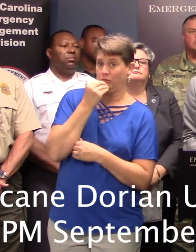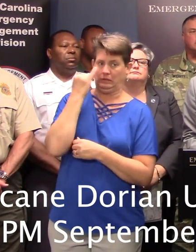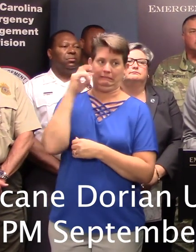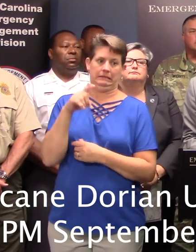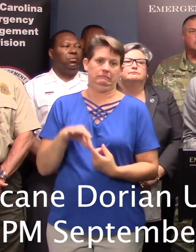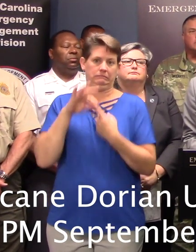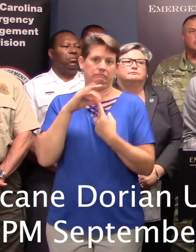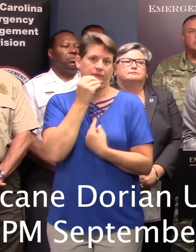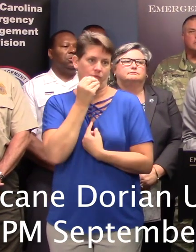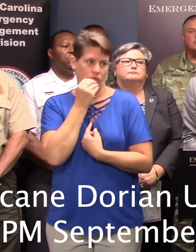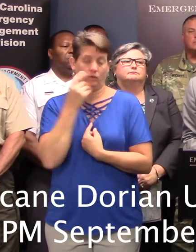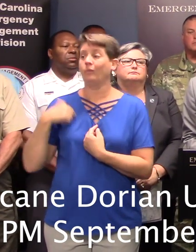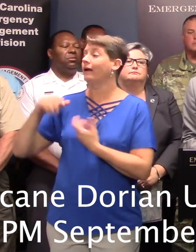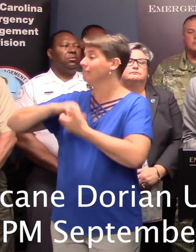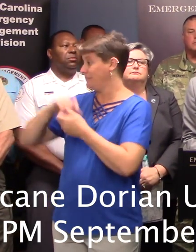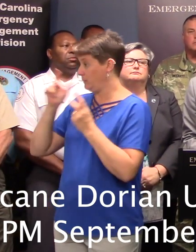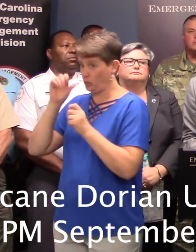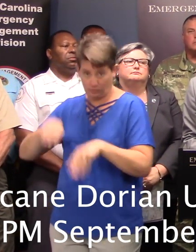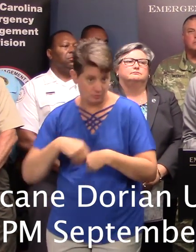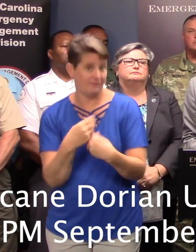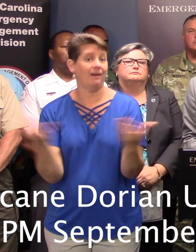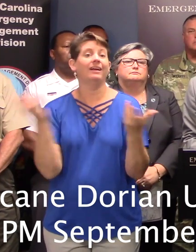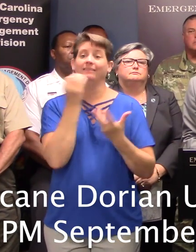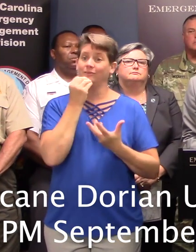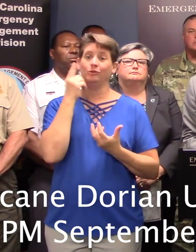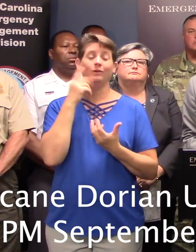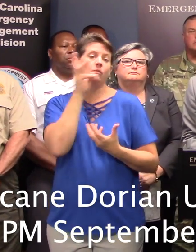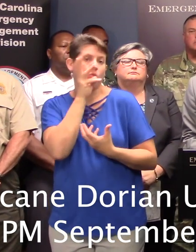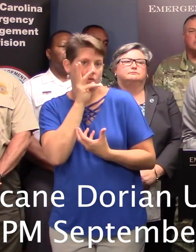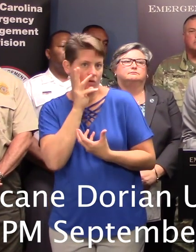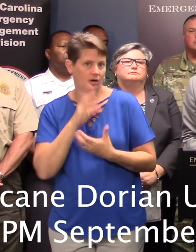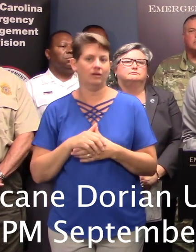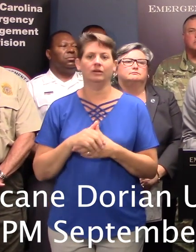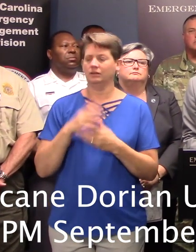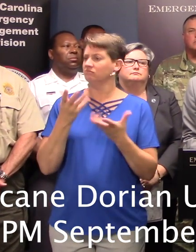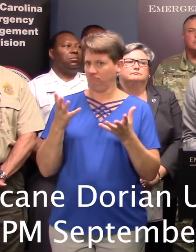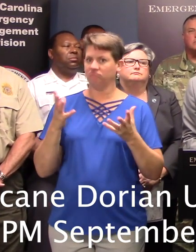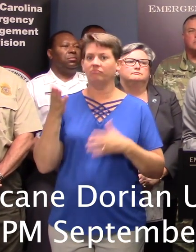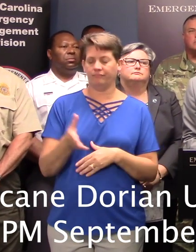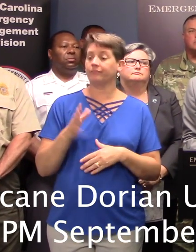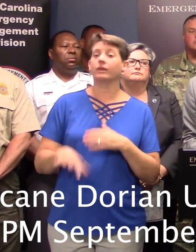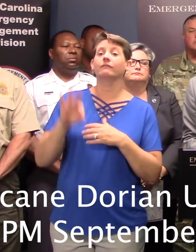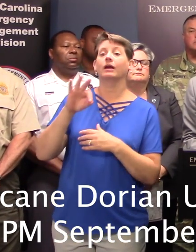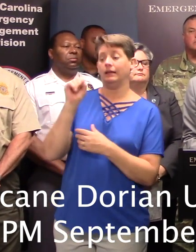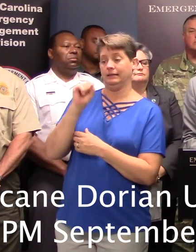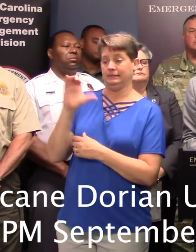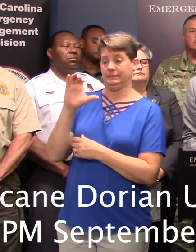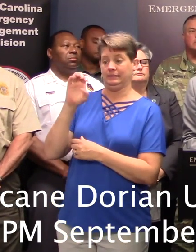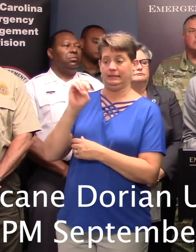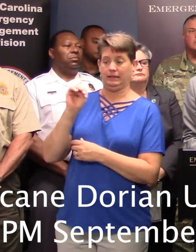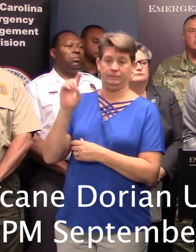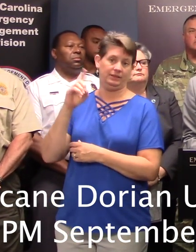We have partners supplying food and water at all operating shelters. Shelter information can be found at scemd